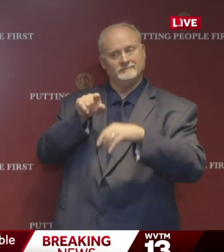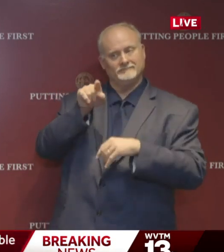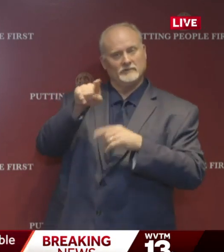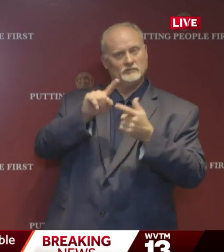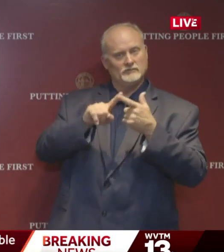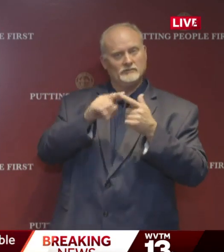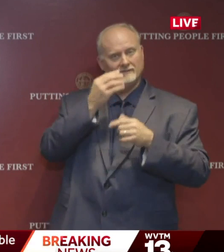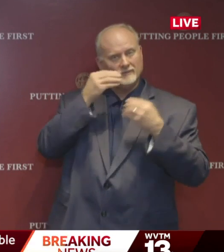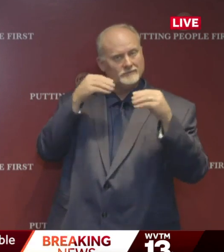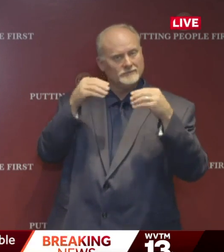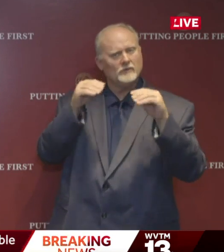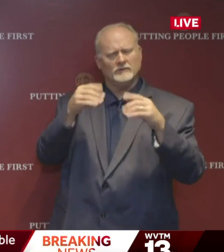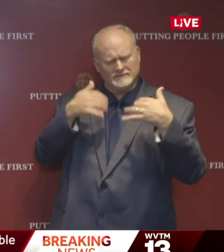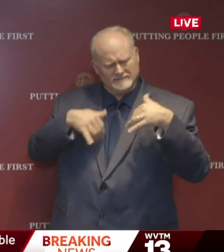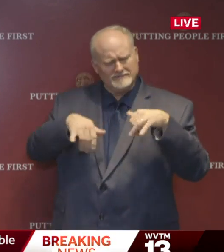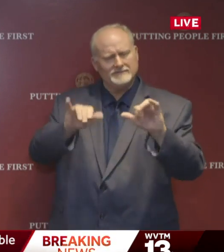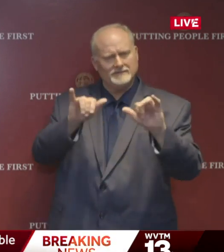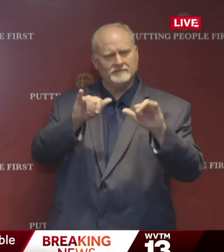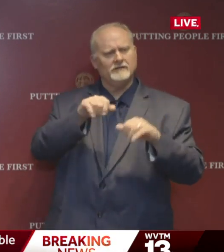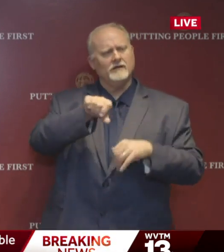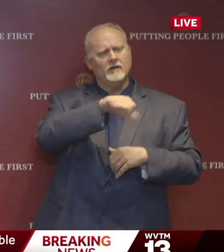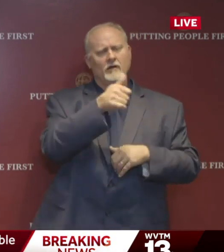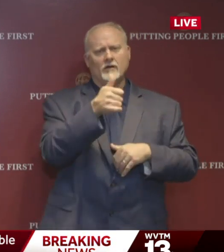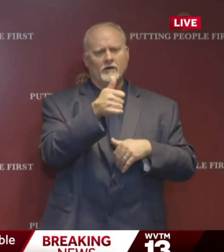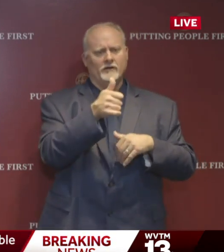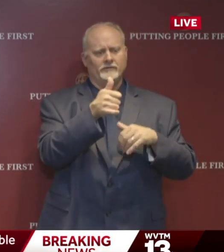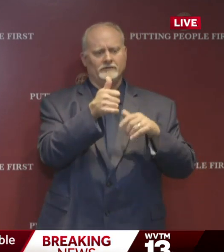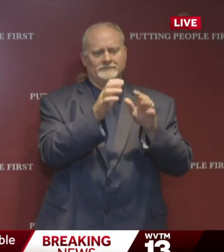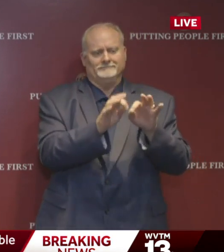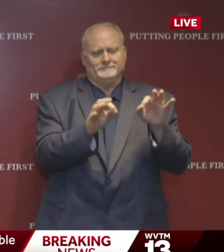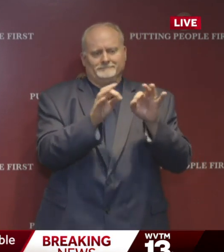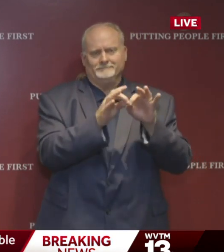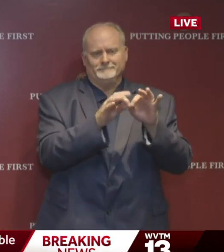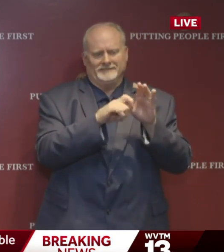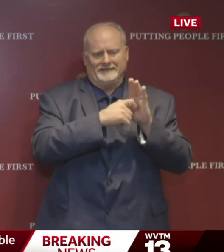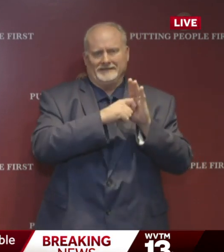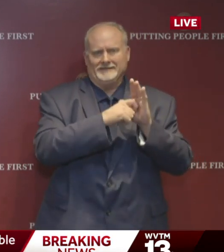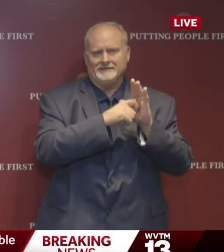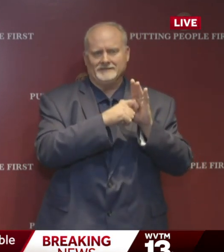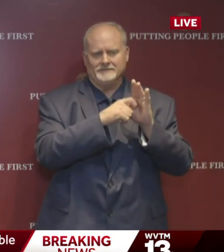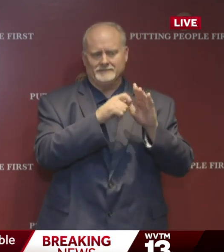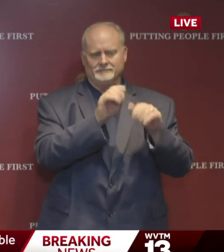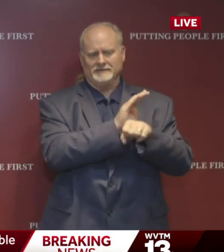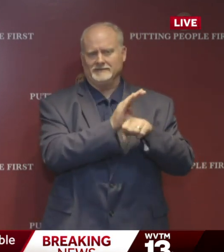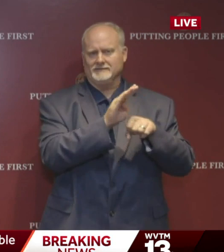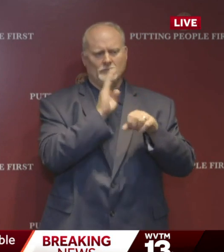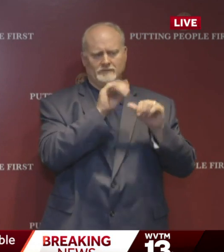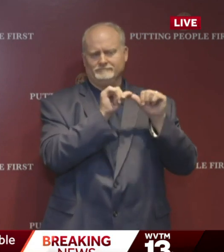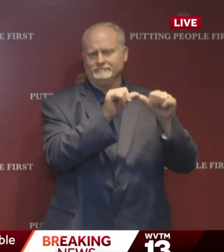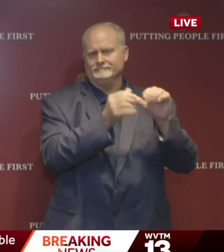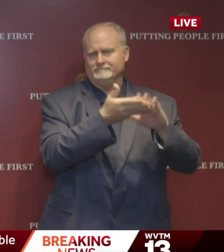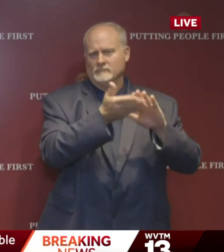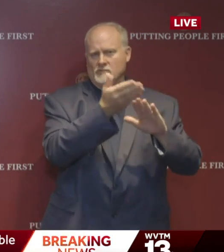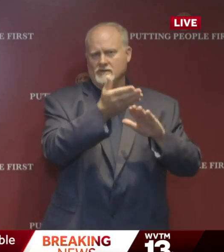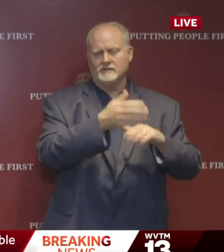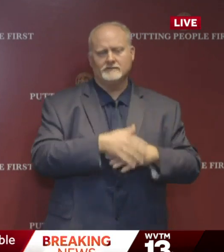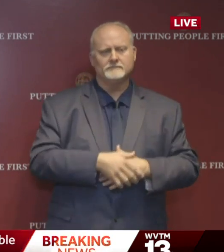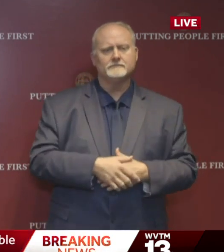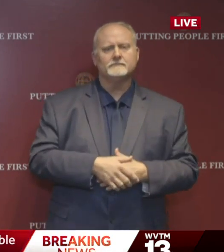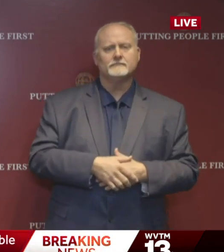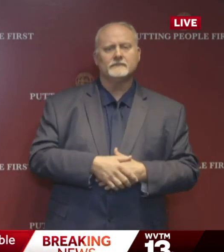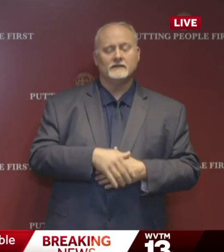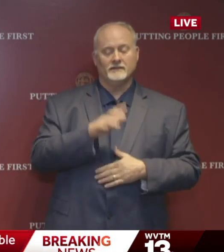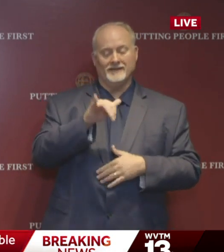pharmacies, and other essential businesses will be uninterrupted. The ordinance has been placed